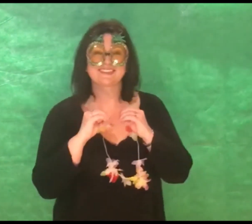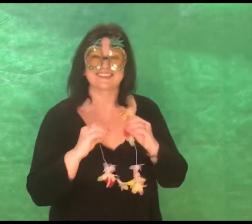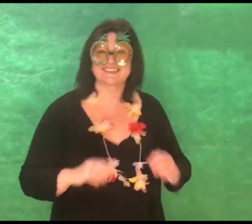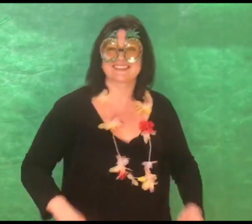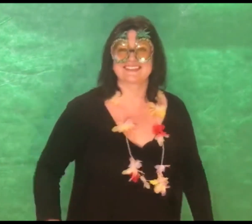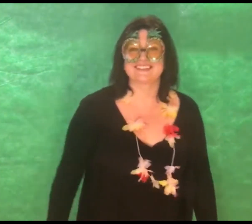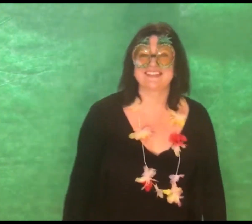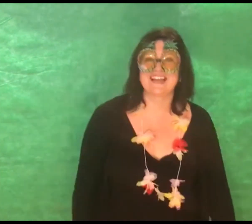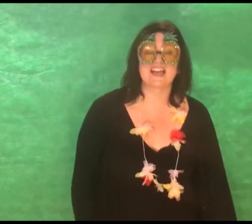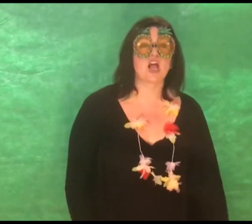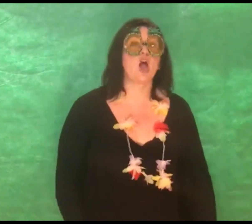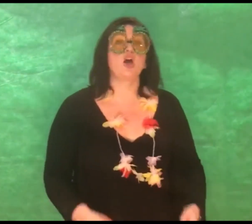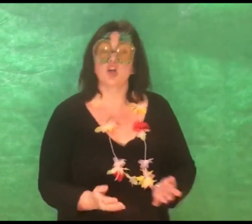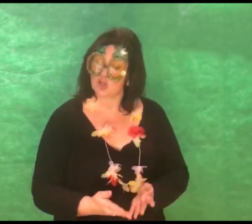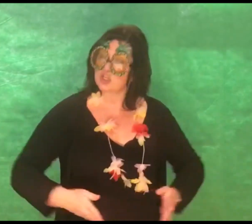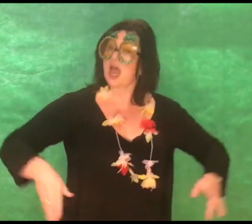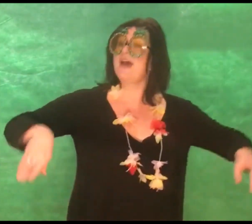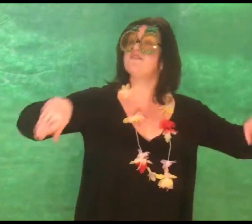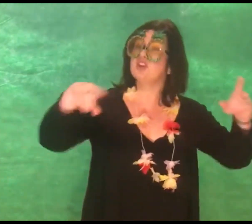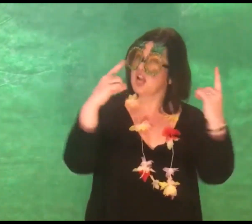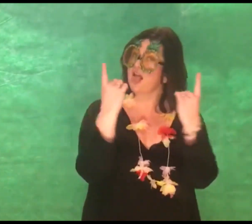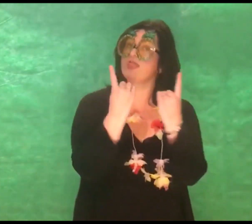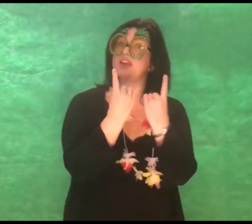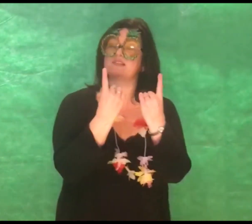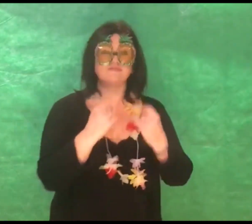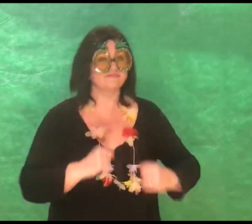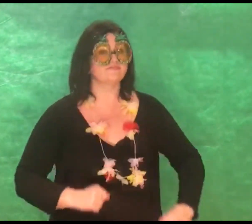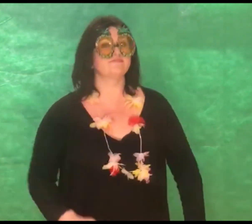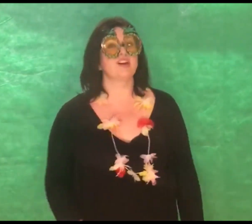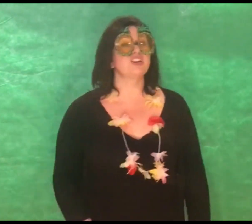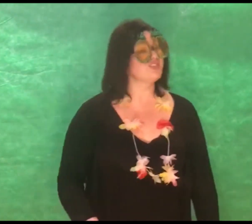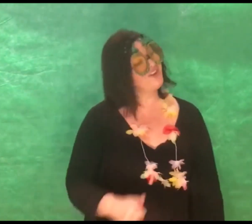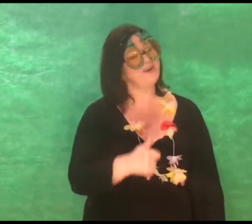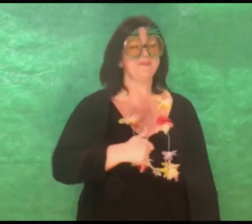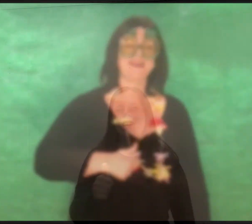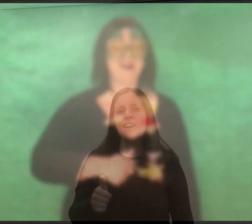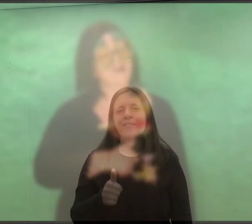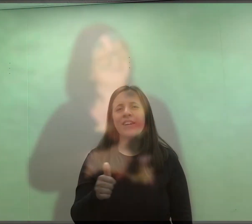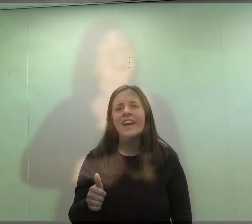every little thing gonna be alright